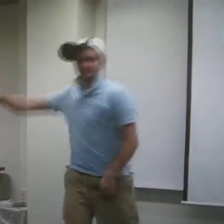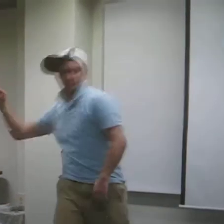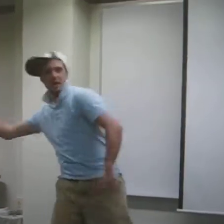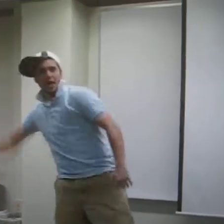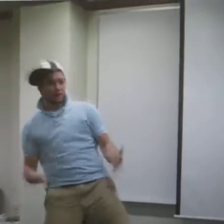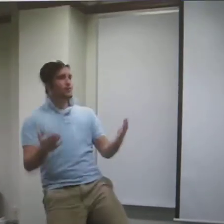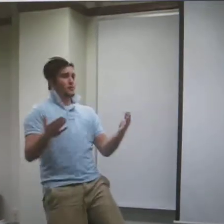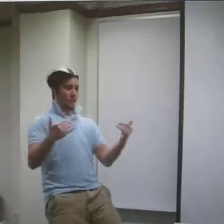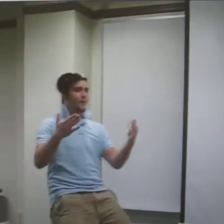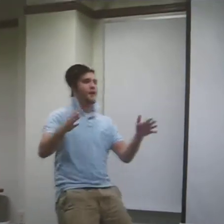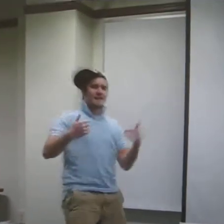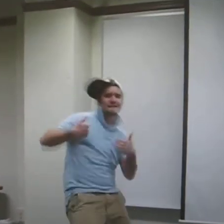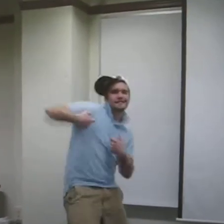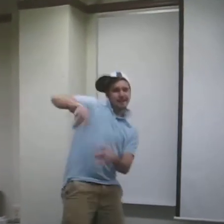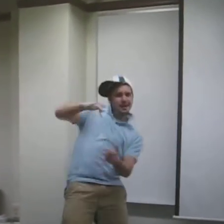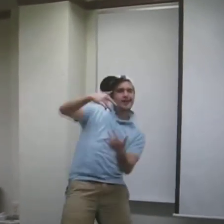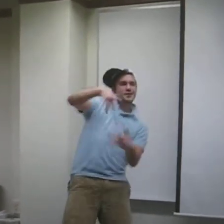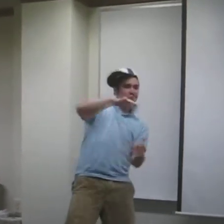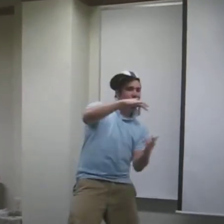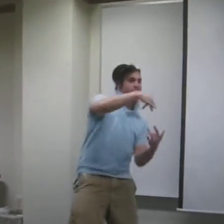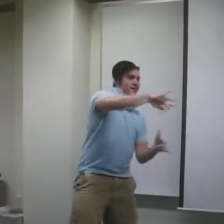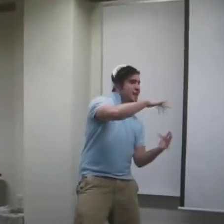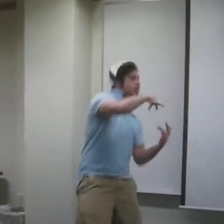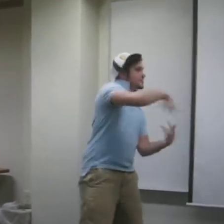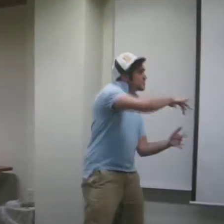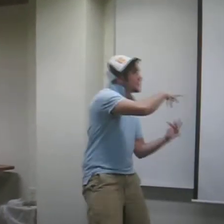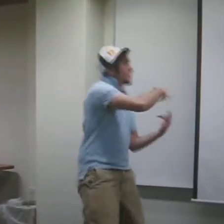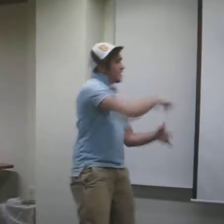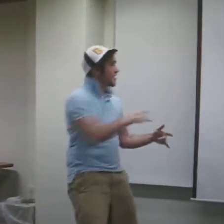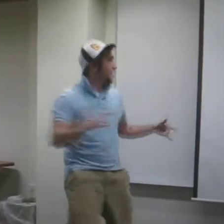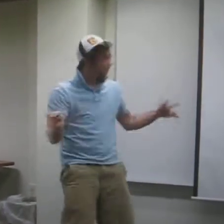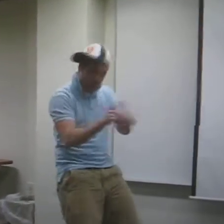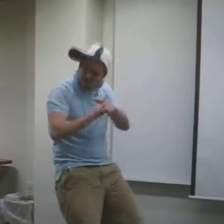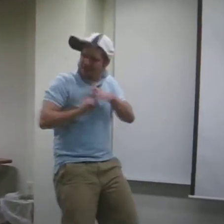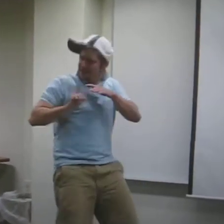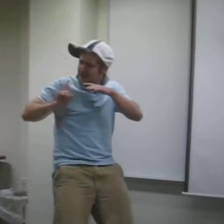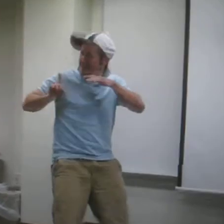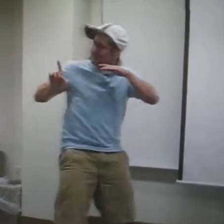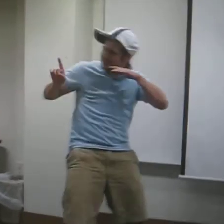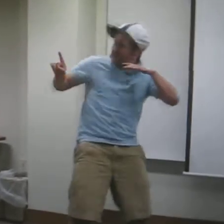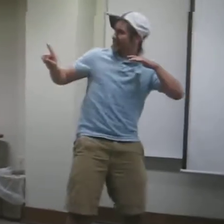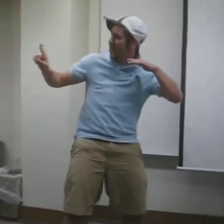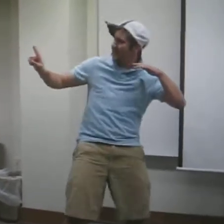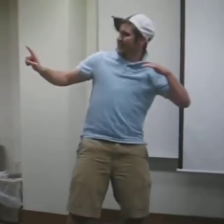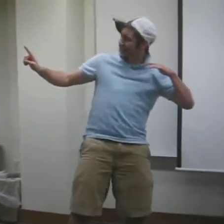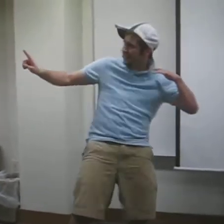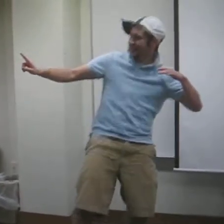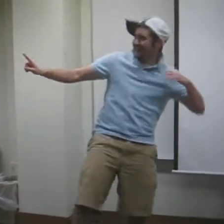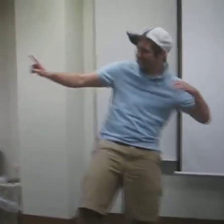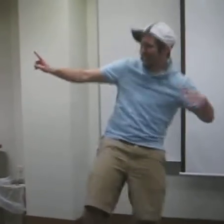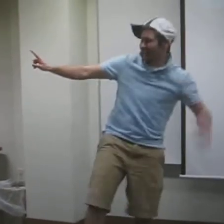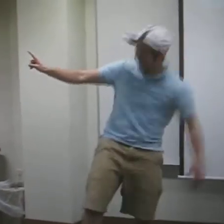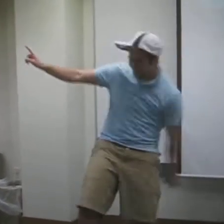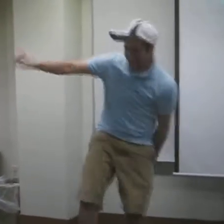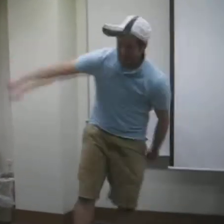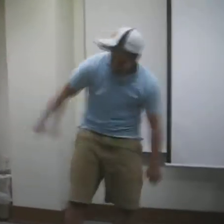So come on and fly out with me As you may, I'm going to escape So why don't you run